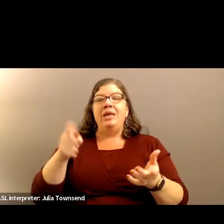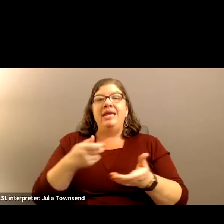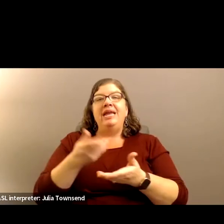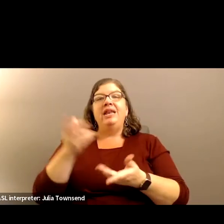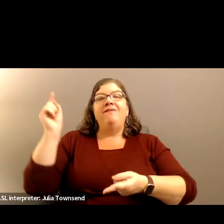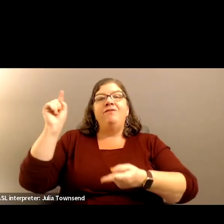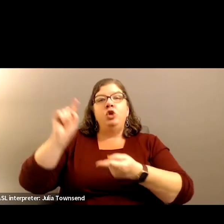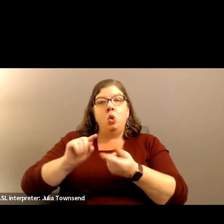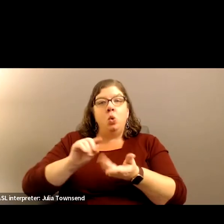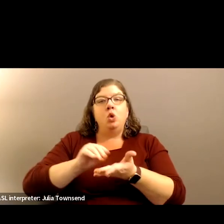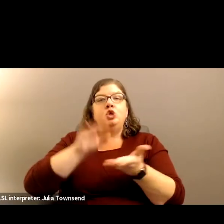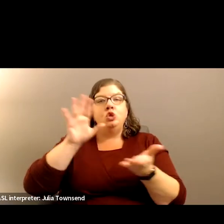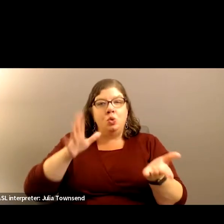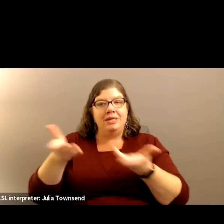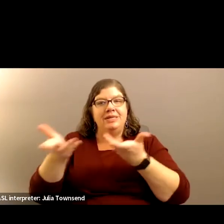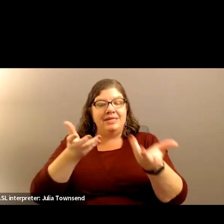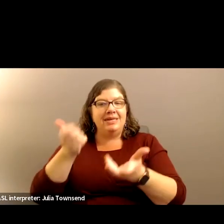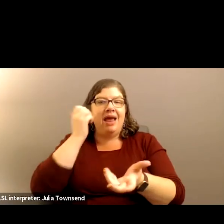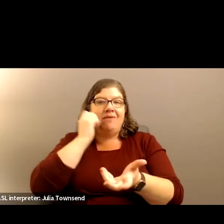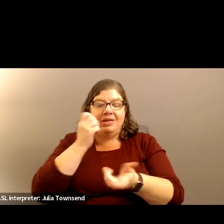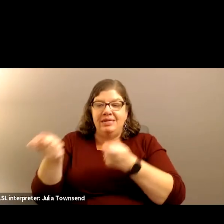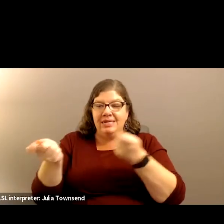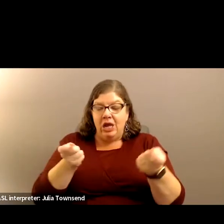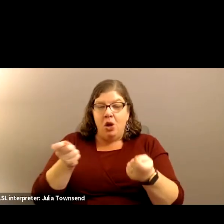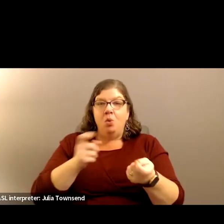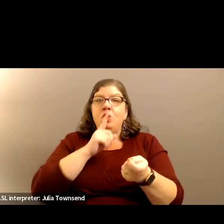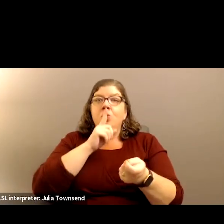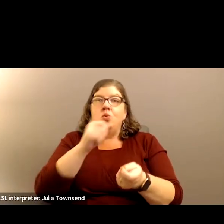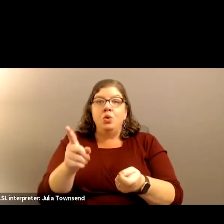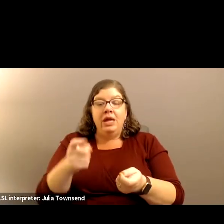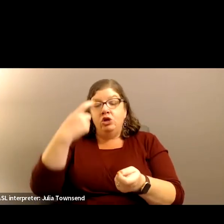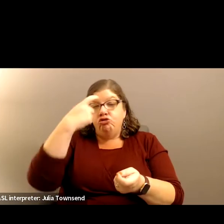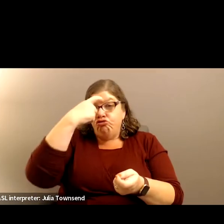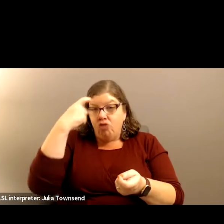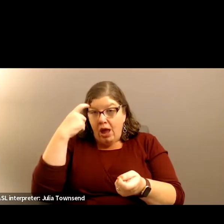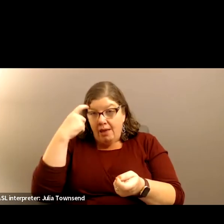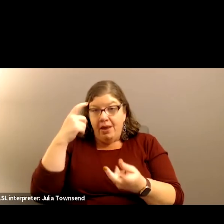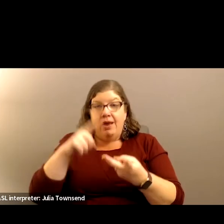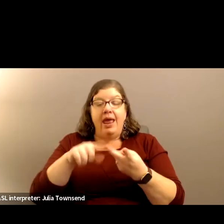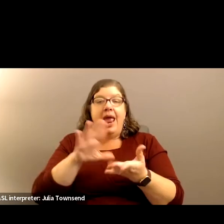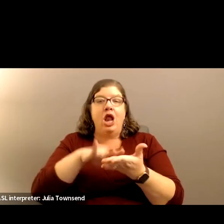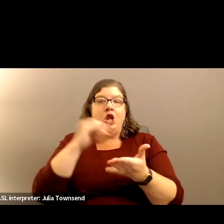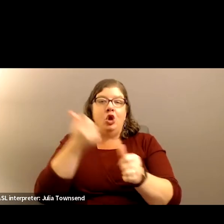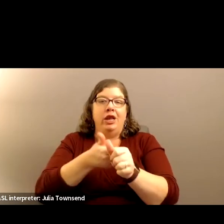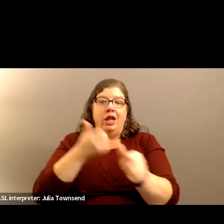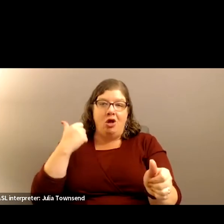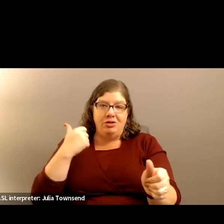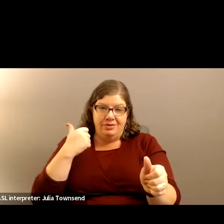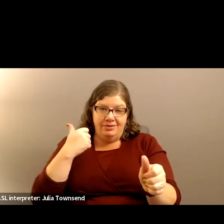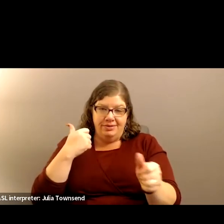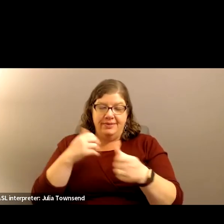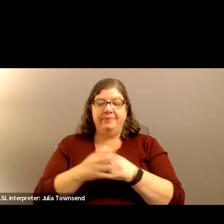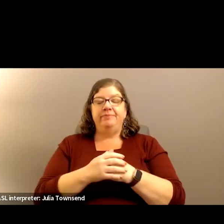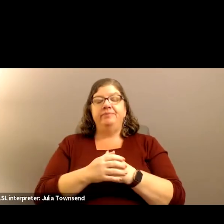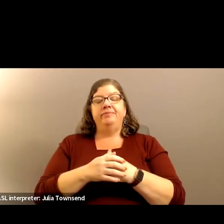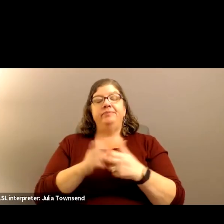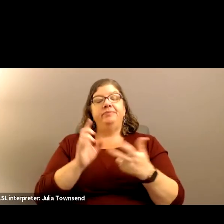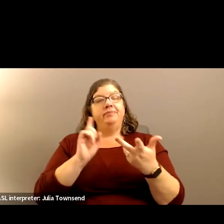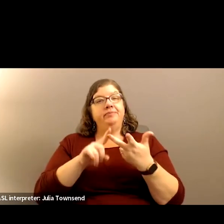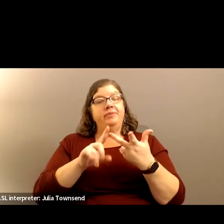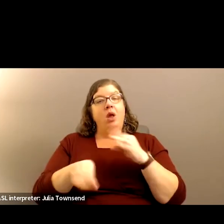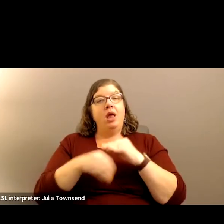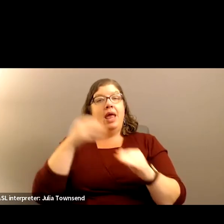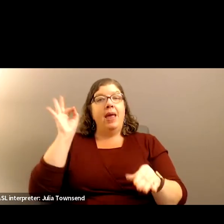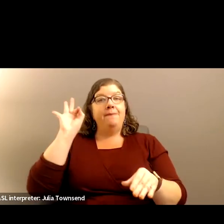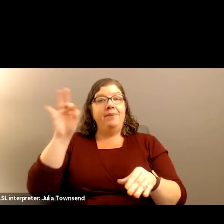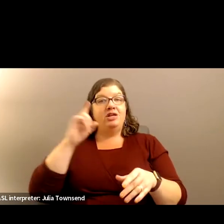classroom in order to deal with the very real trauma and learning loss. I would also like to put in a